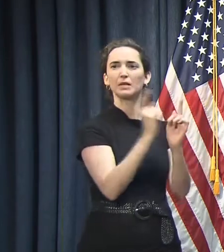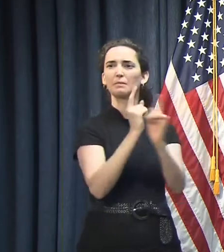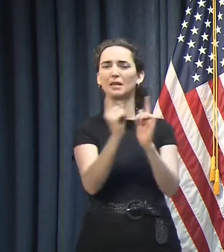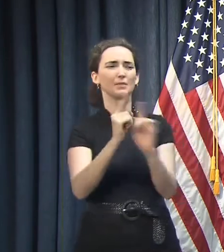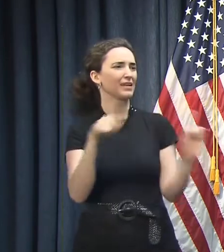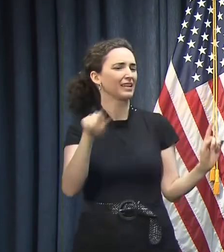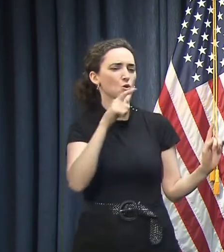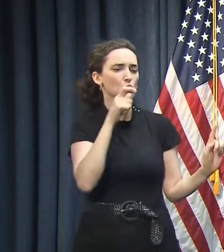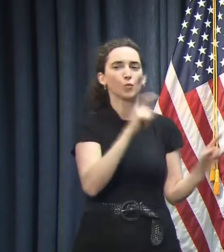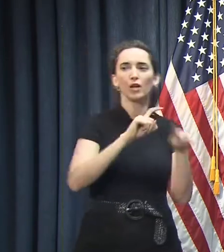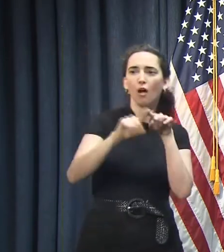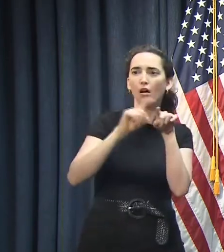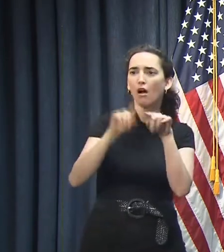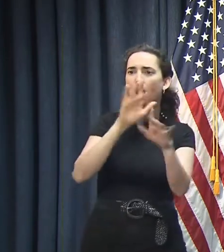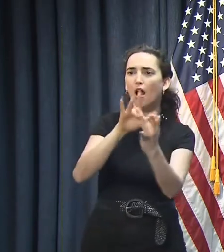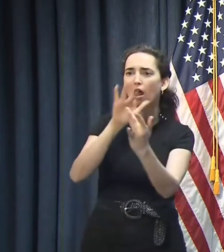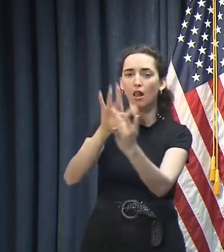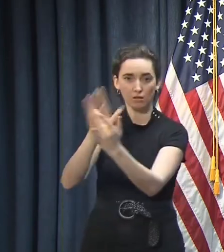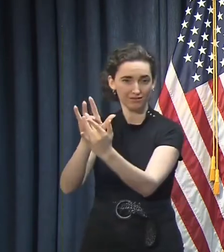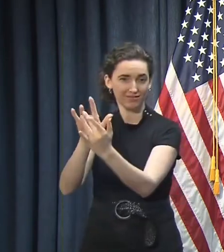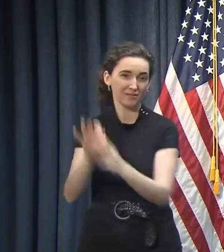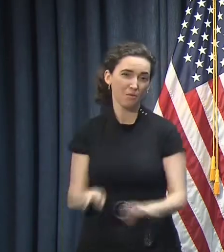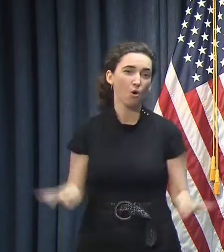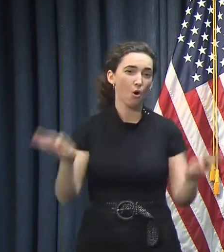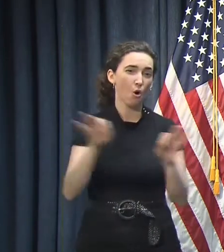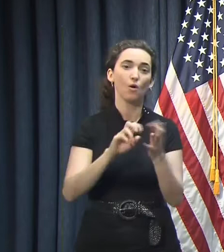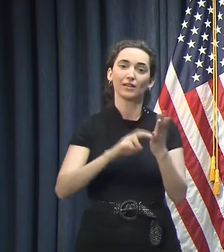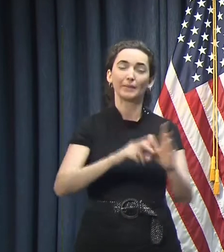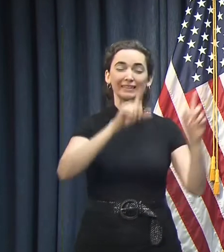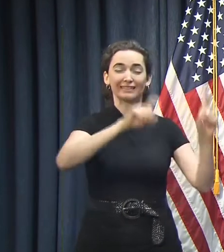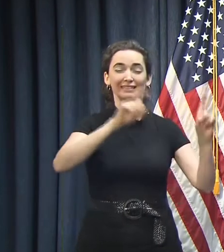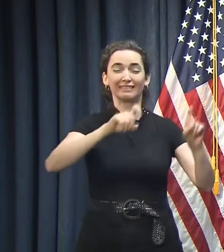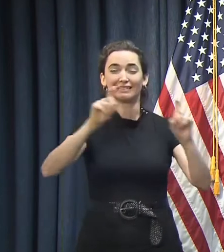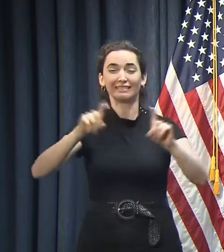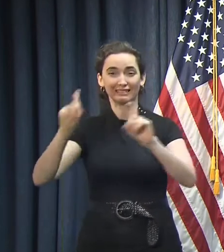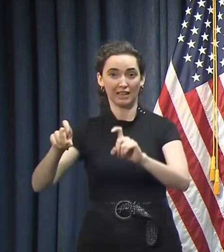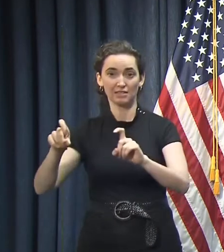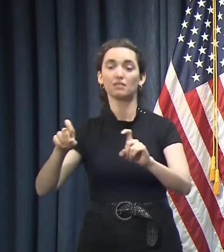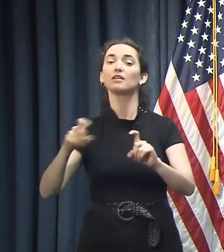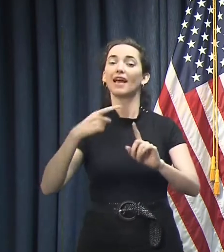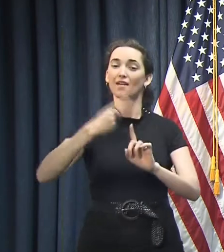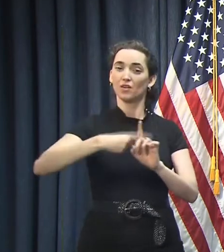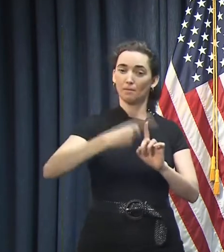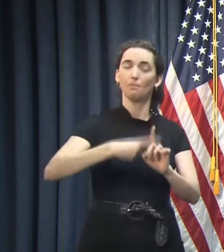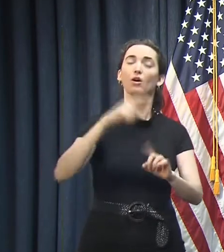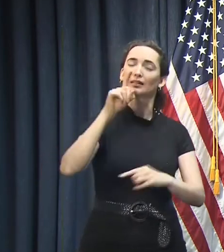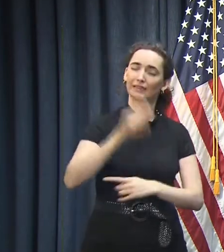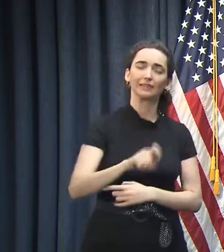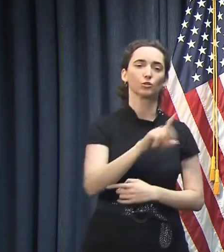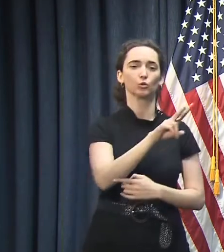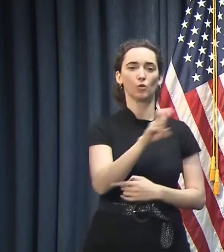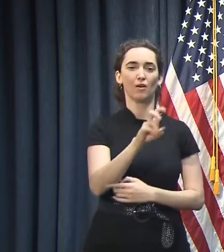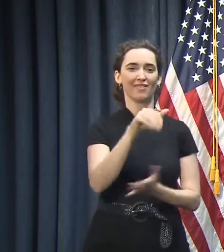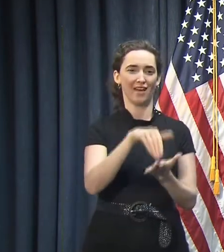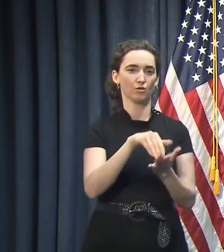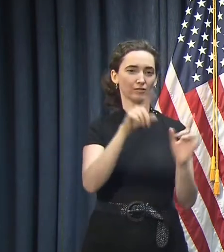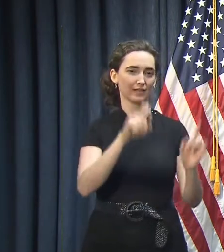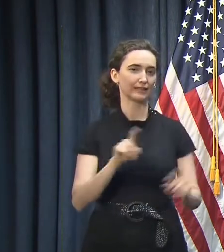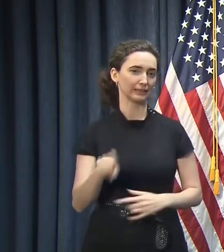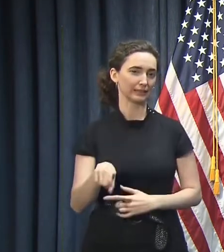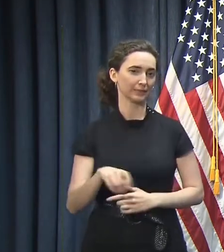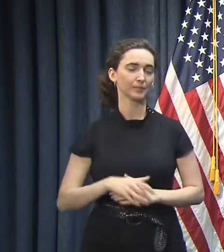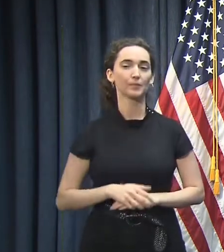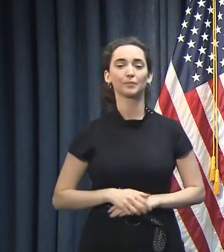in terms of getting to 200,000 tests per We also